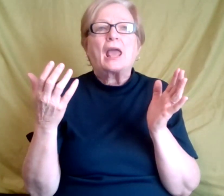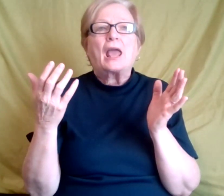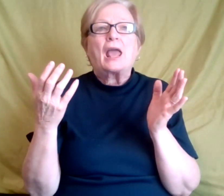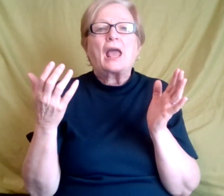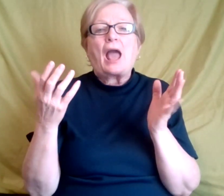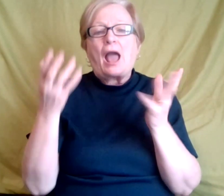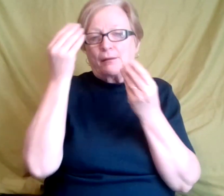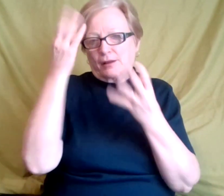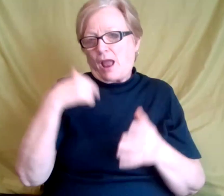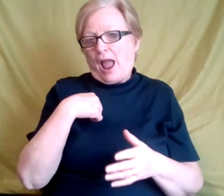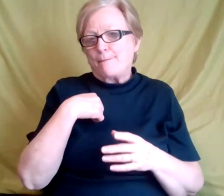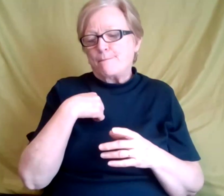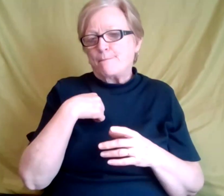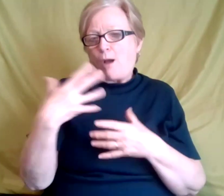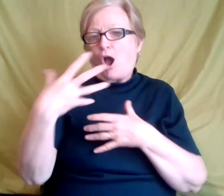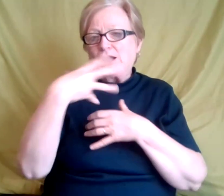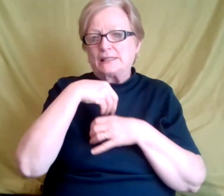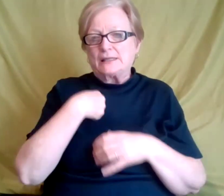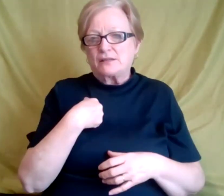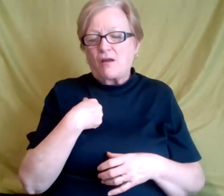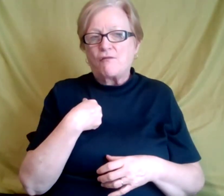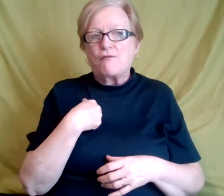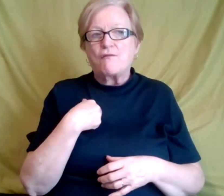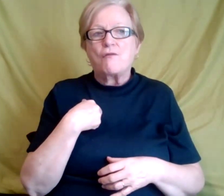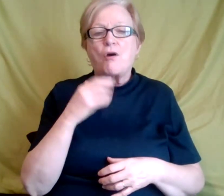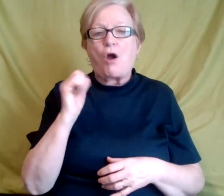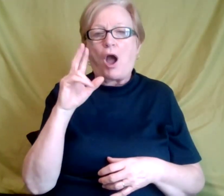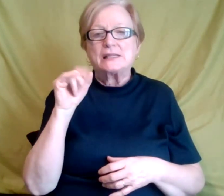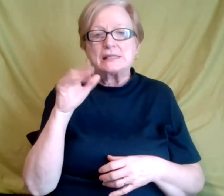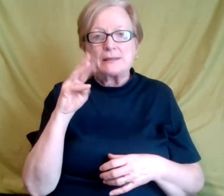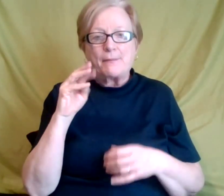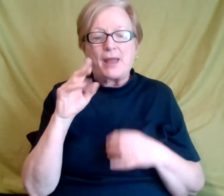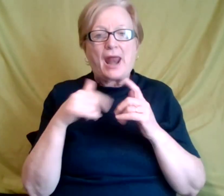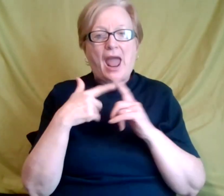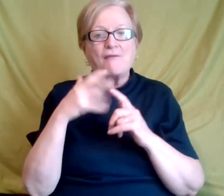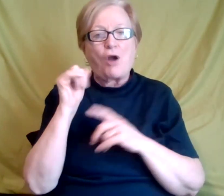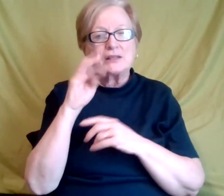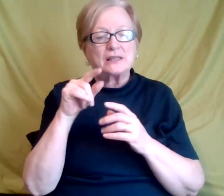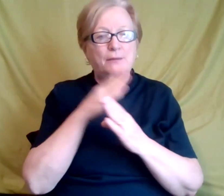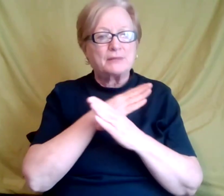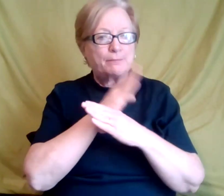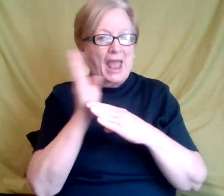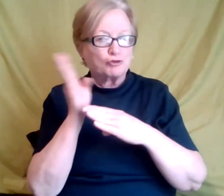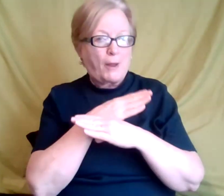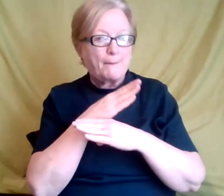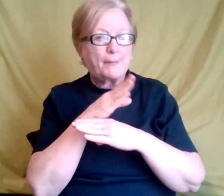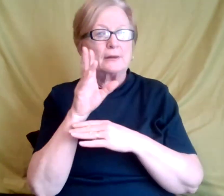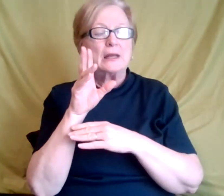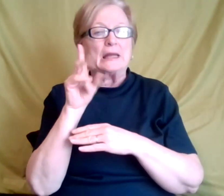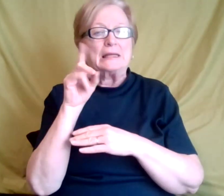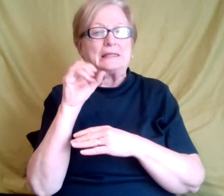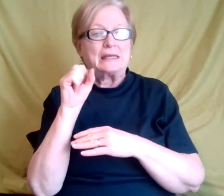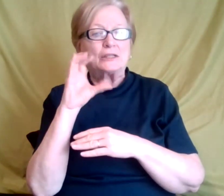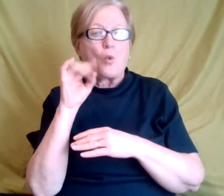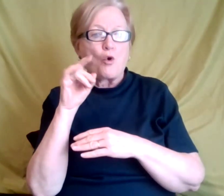autistic and I have autism spectrum disorder. I don't